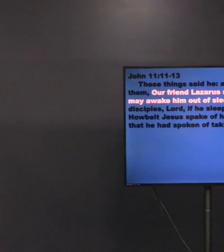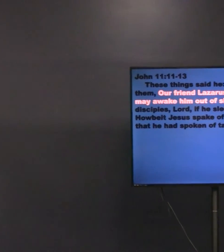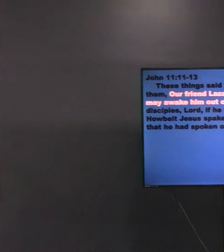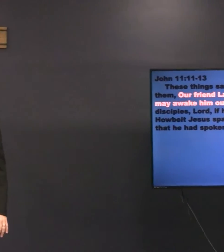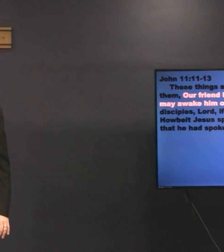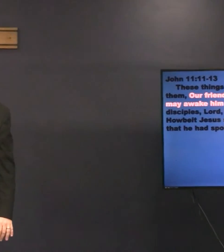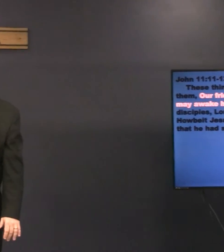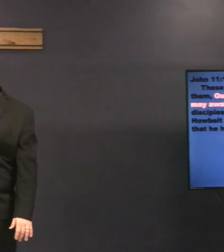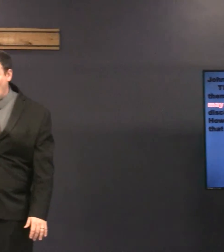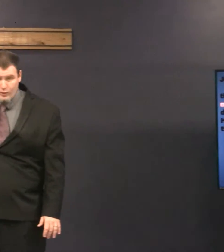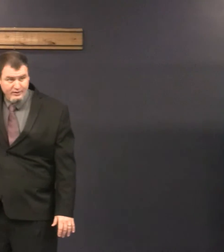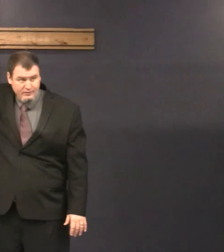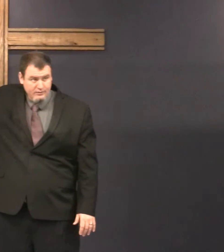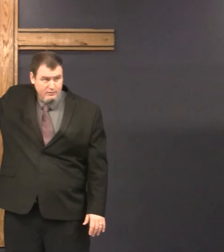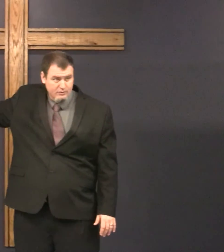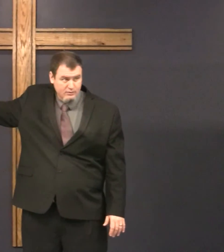Jesus said, I'm going to go.